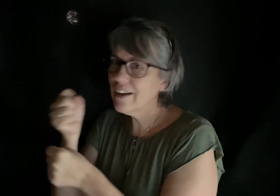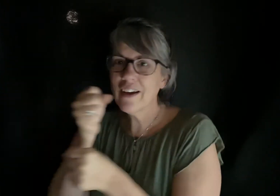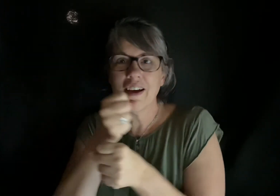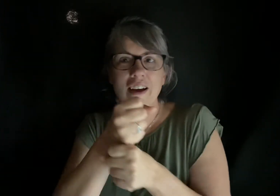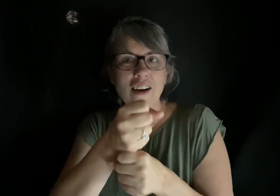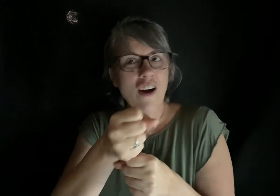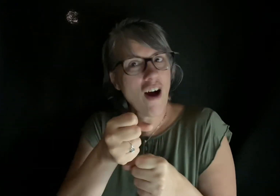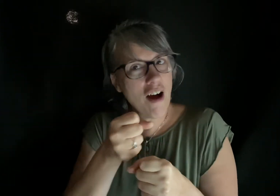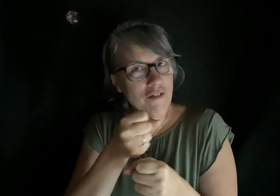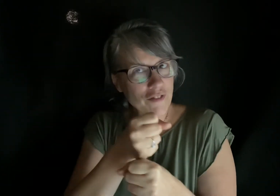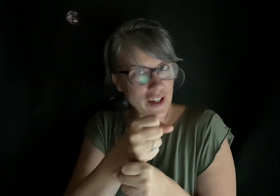coffee.